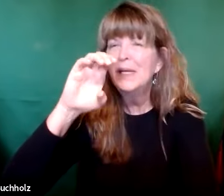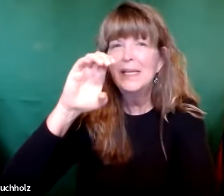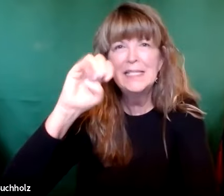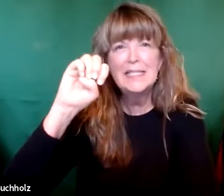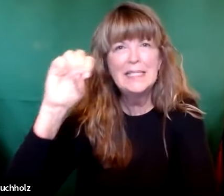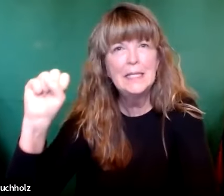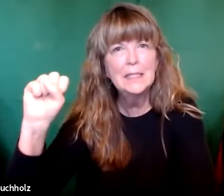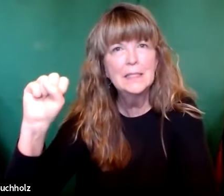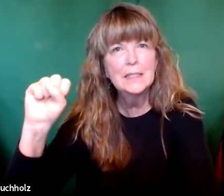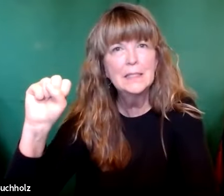species.